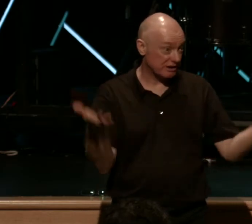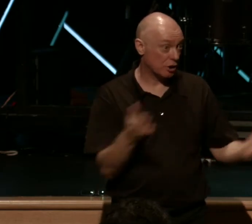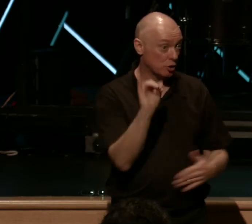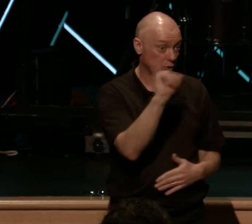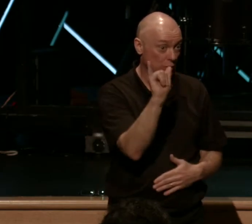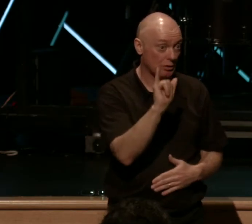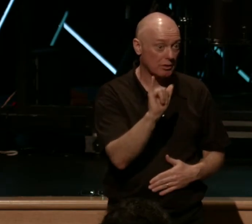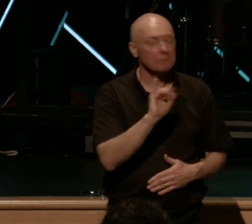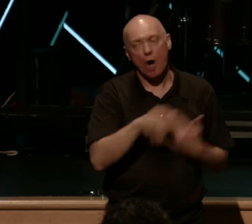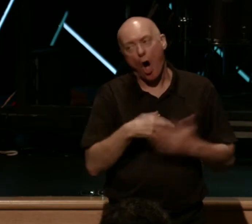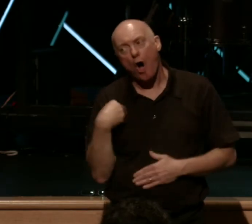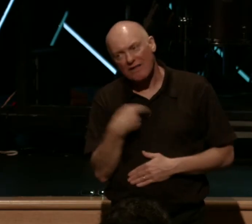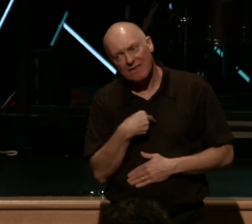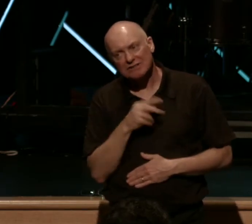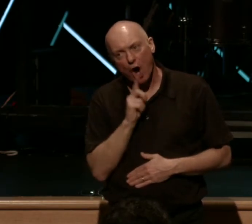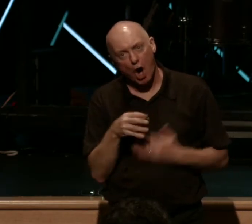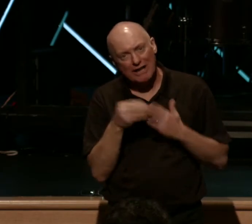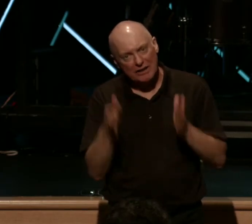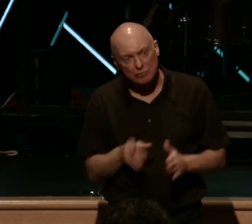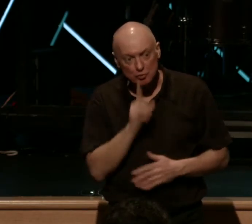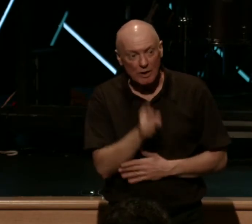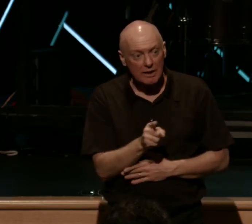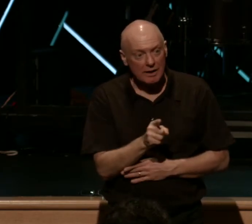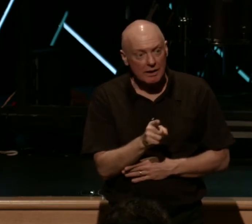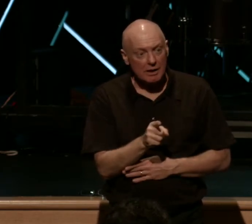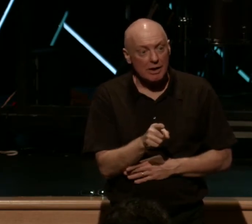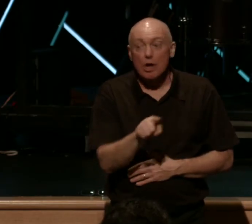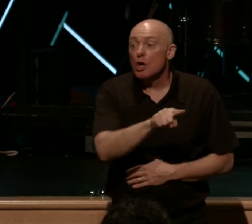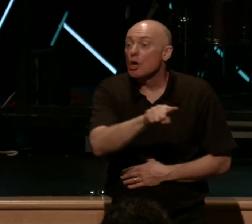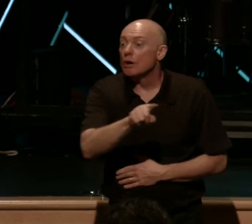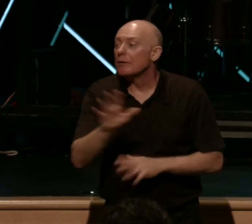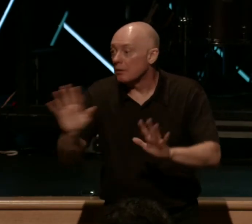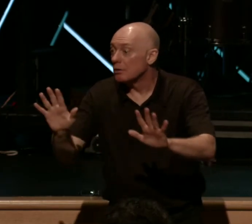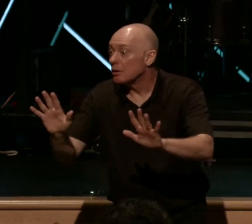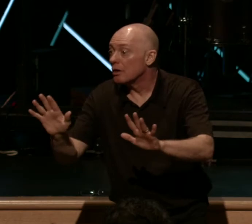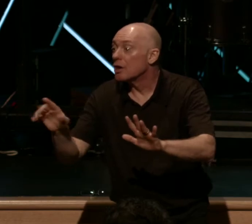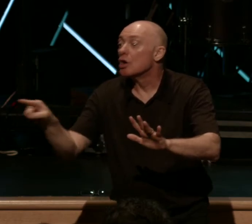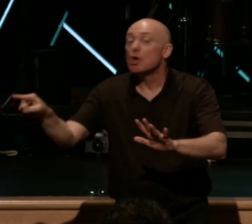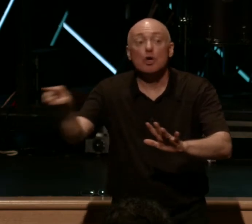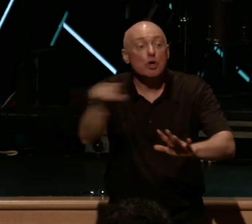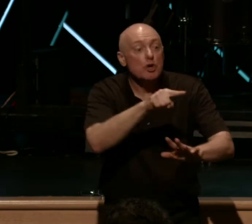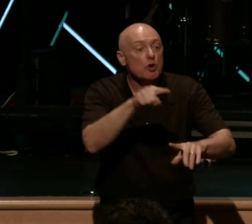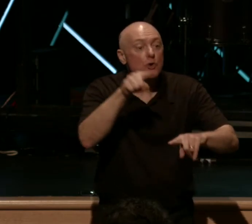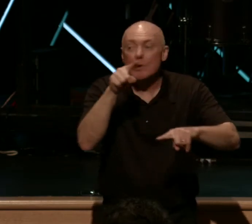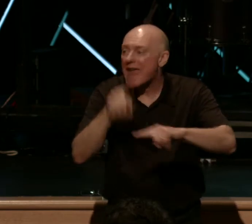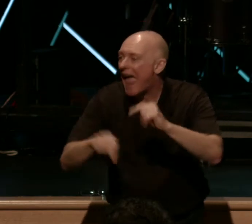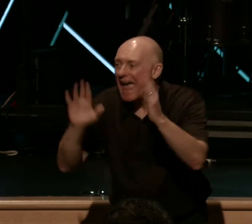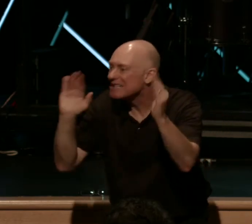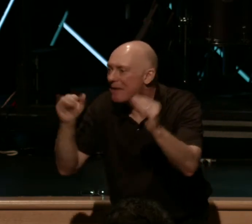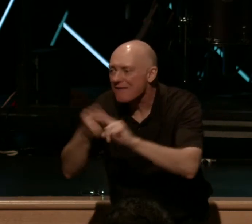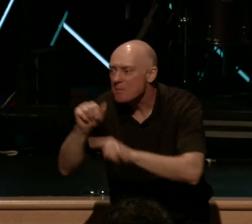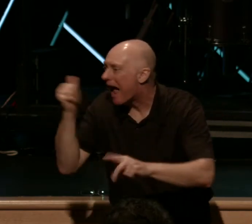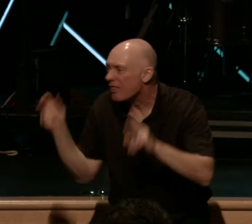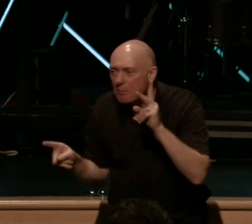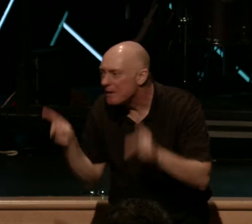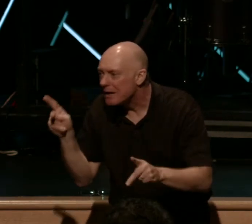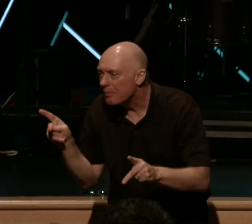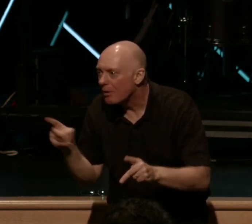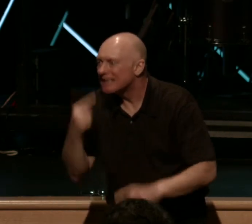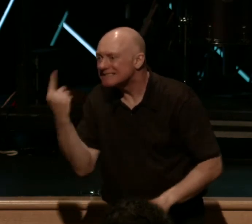all leaders in some sense or another. Father, you can't, write this down, you can't expect from other people something you're not